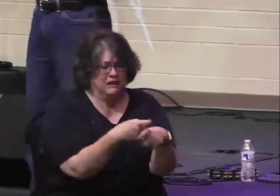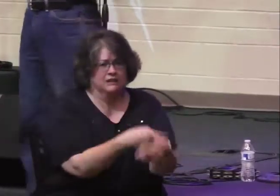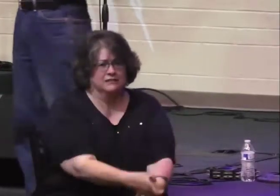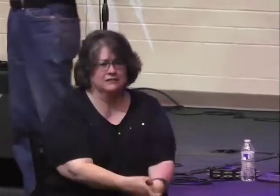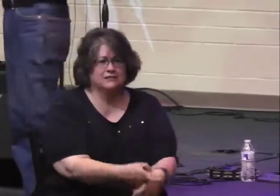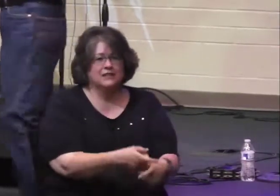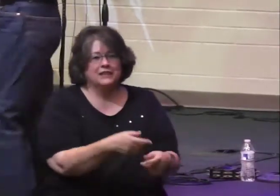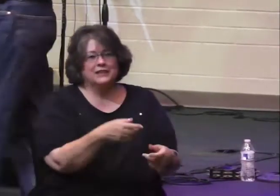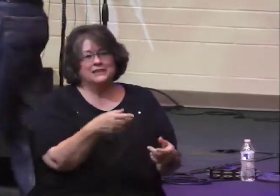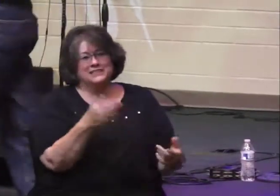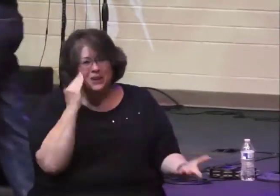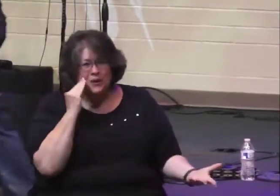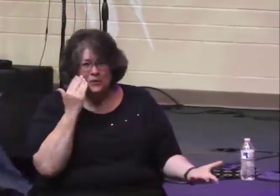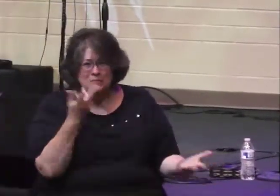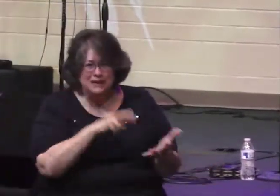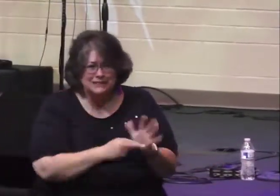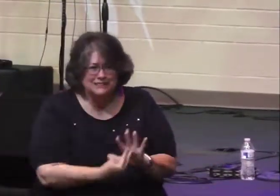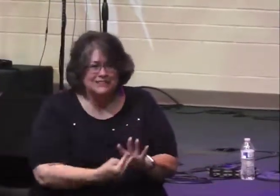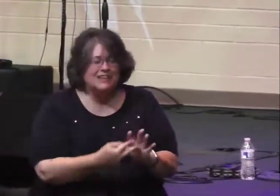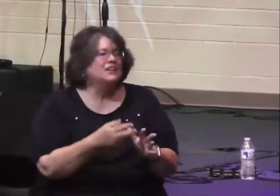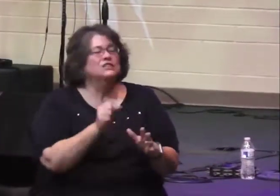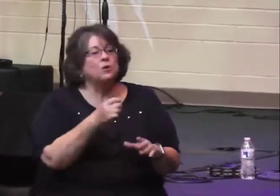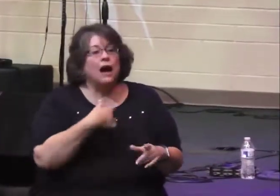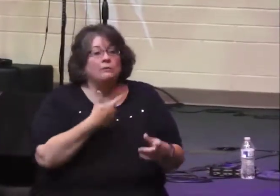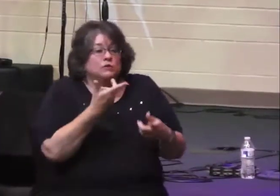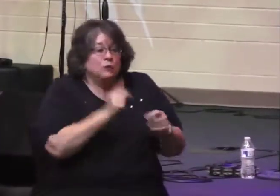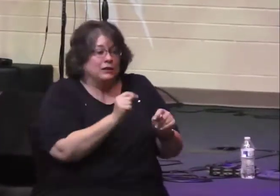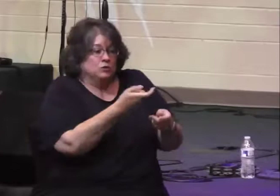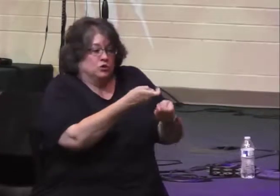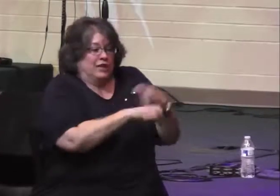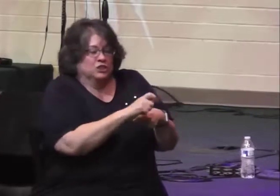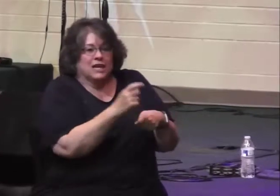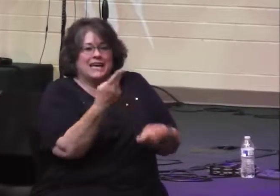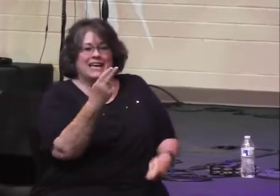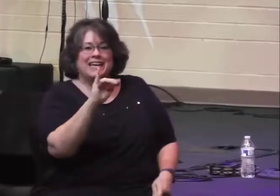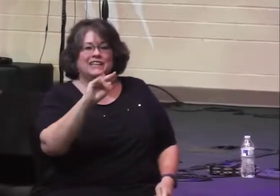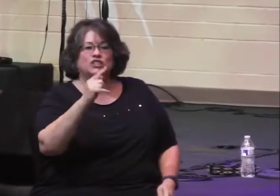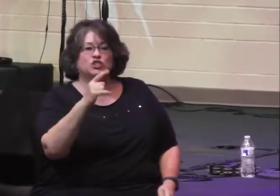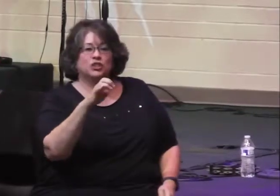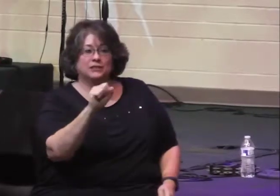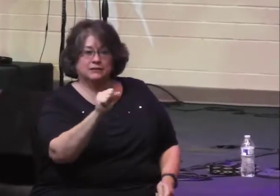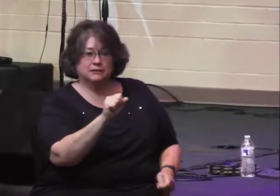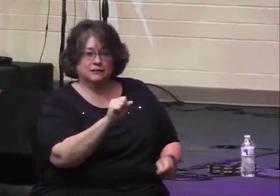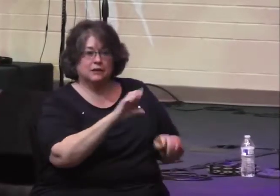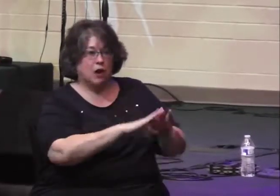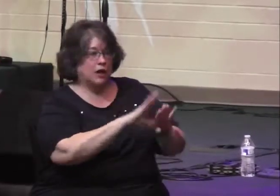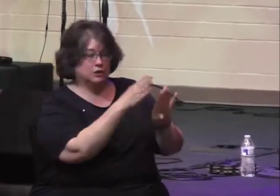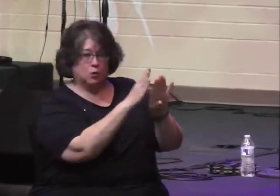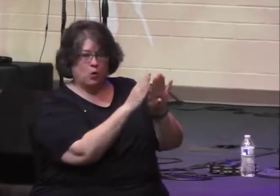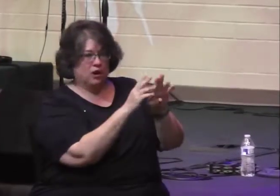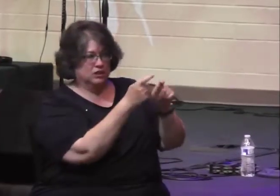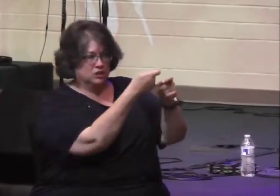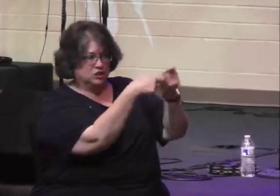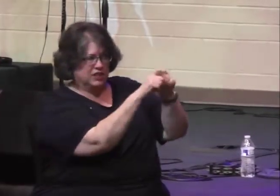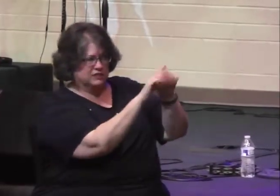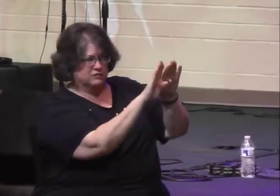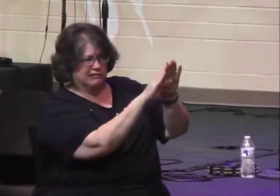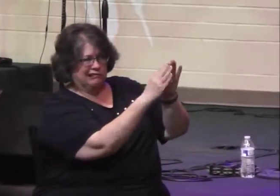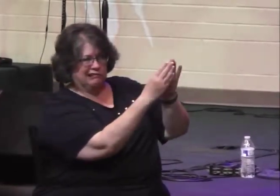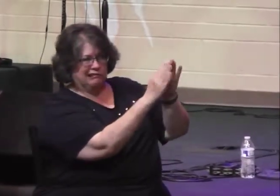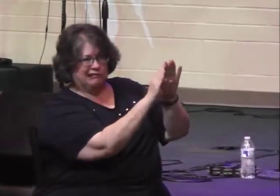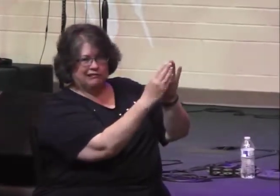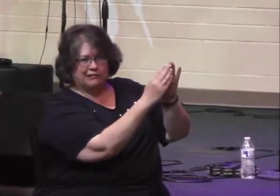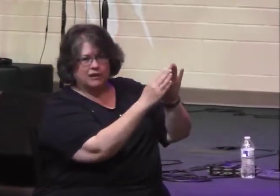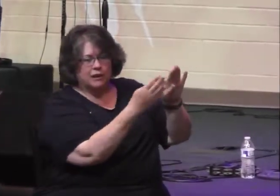complicated. Do you know what I'm talking about? So like I am just trying to change some hinges out on a door and